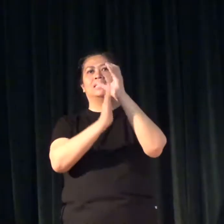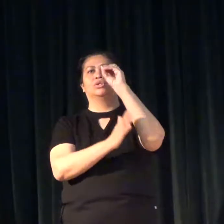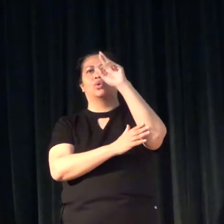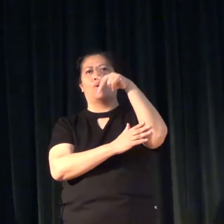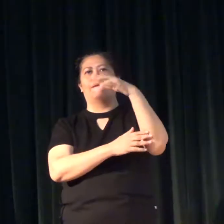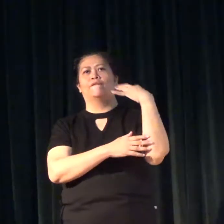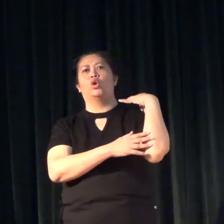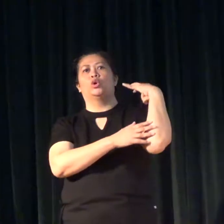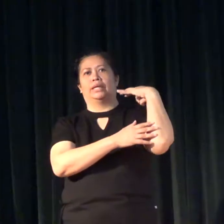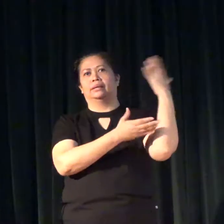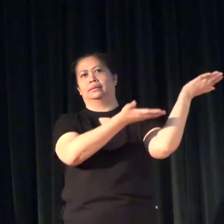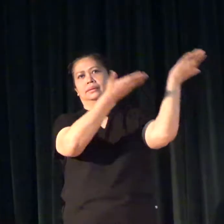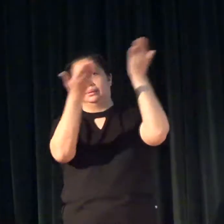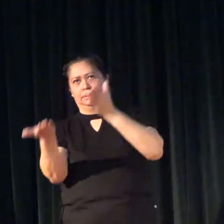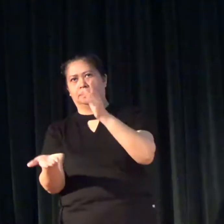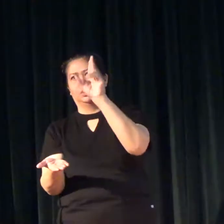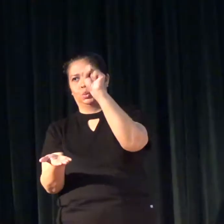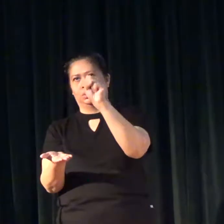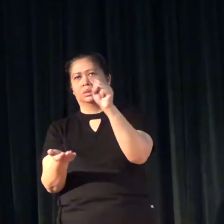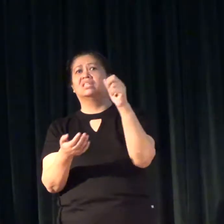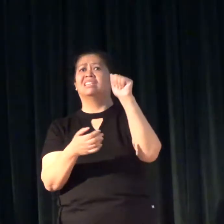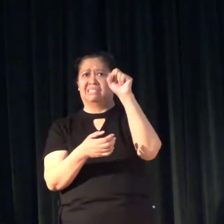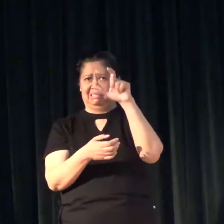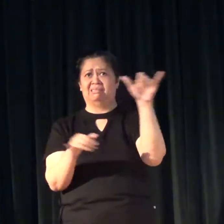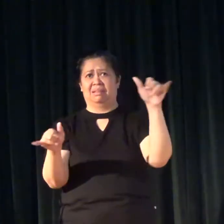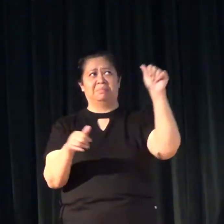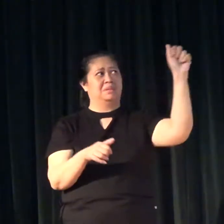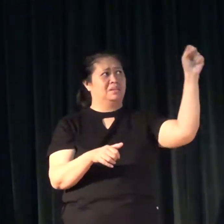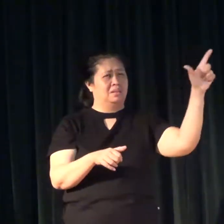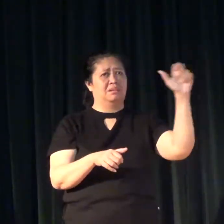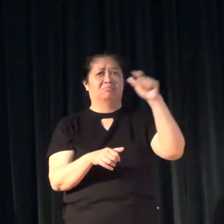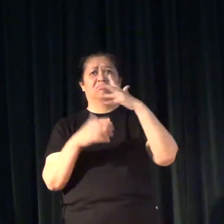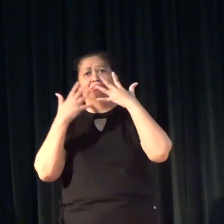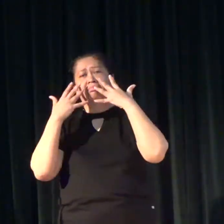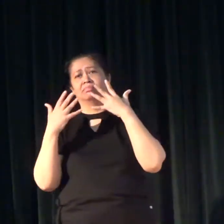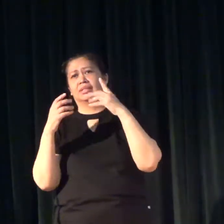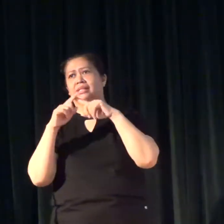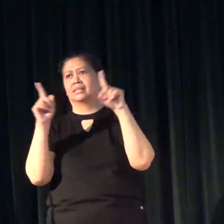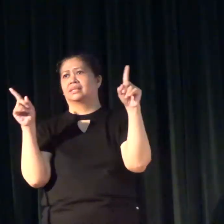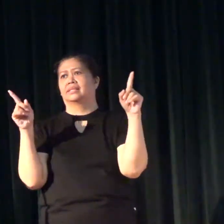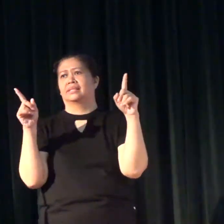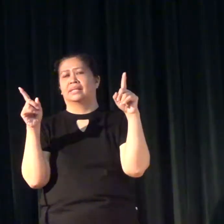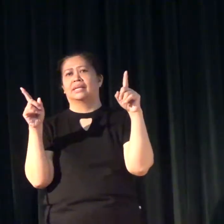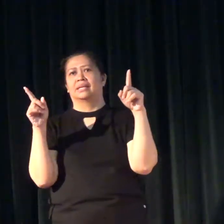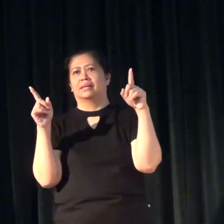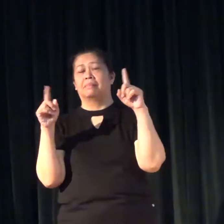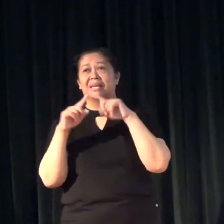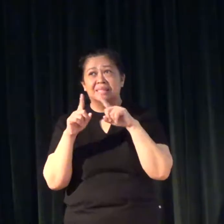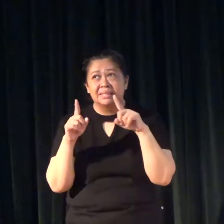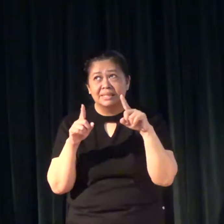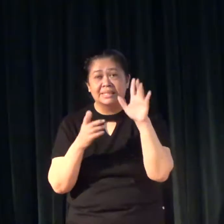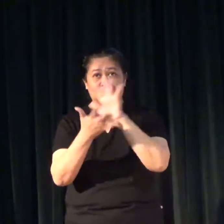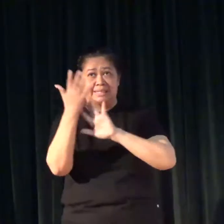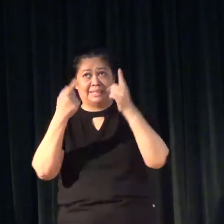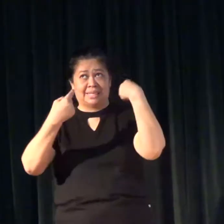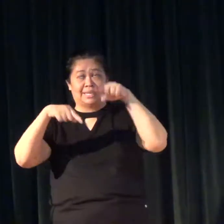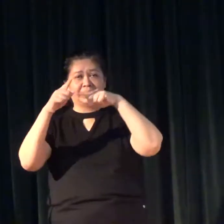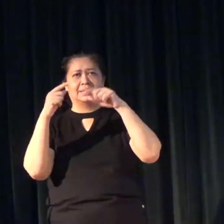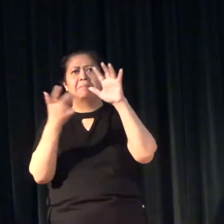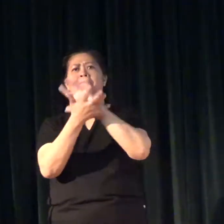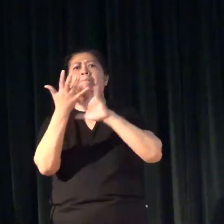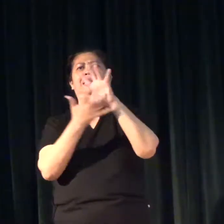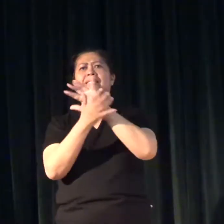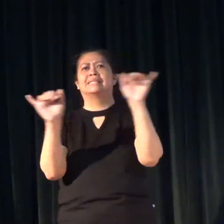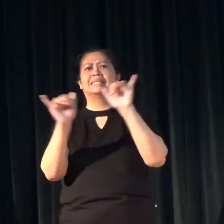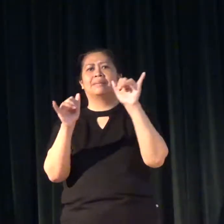And they brought two ASL. But the sites have been mixed with ours in the